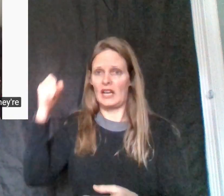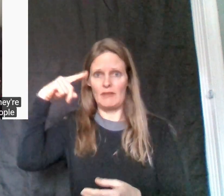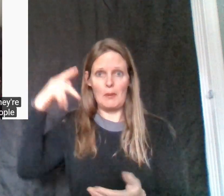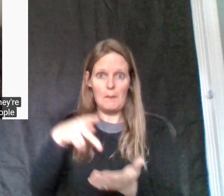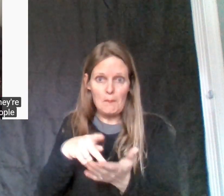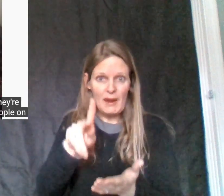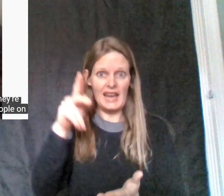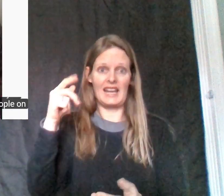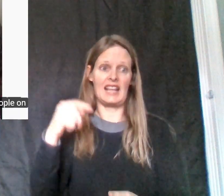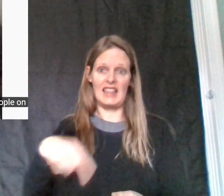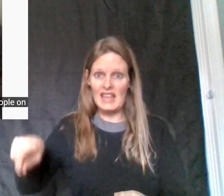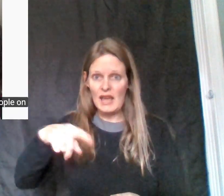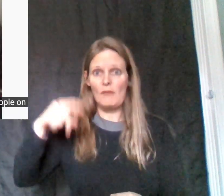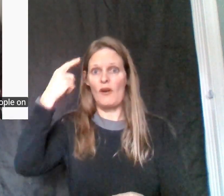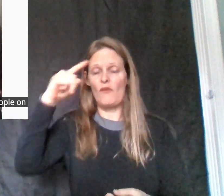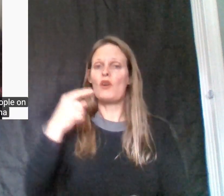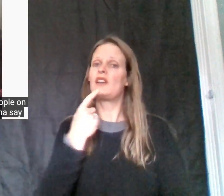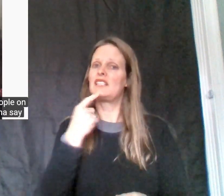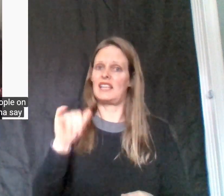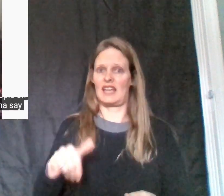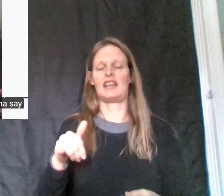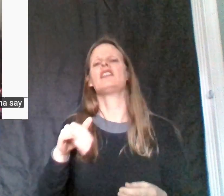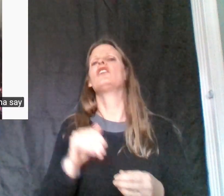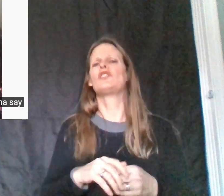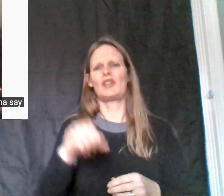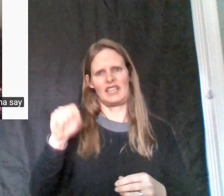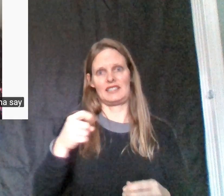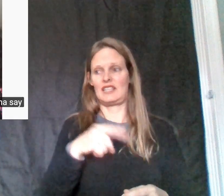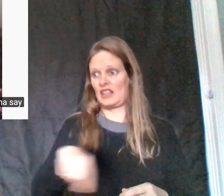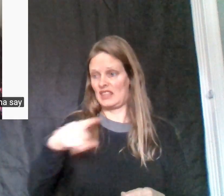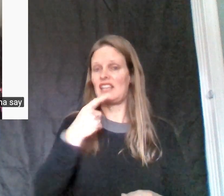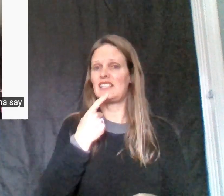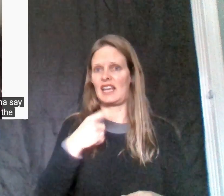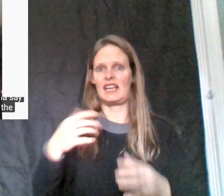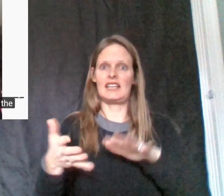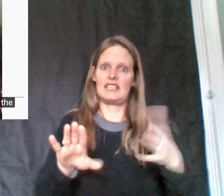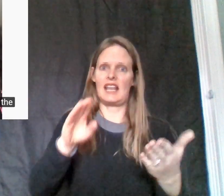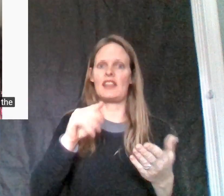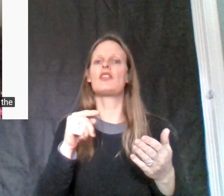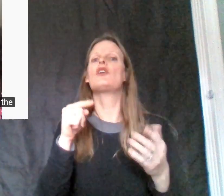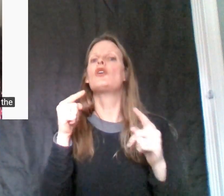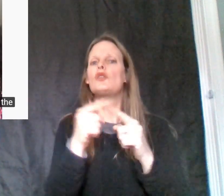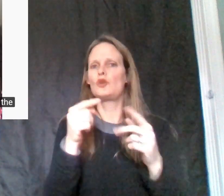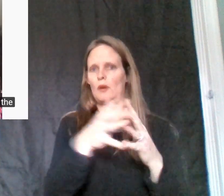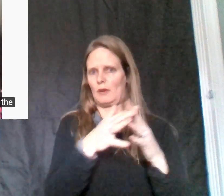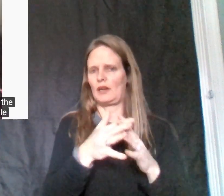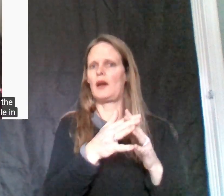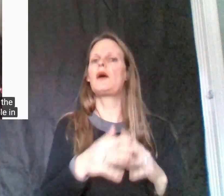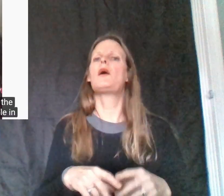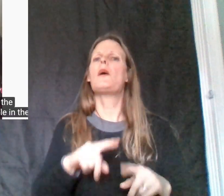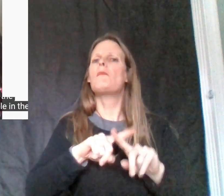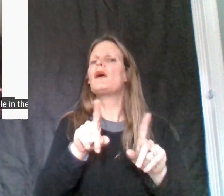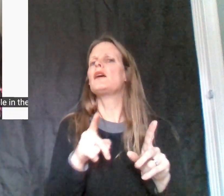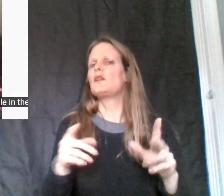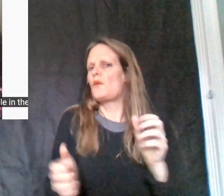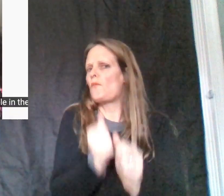people on the streets. So yeah, they're going to say death to America, but that's not the people. The majority of the people in the Middle East don't hate